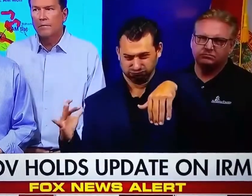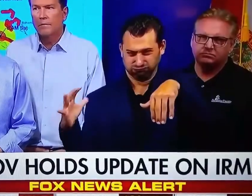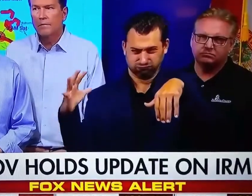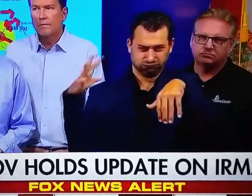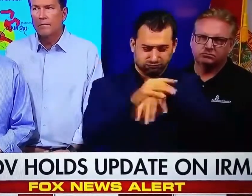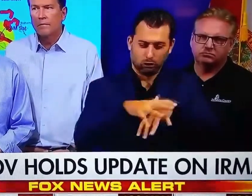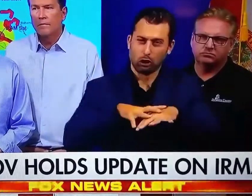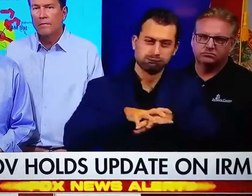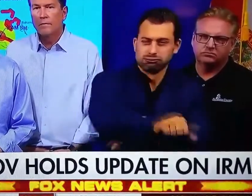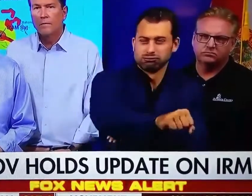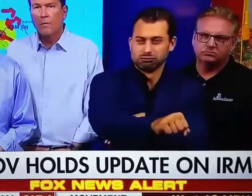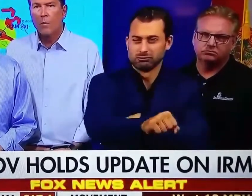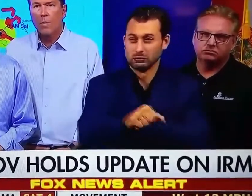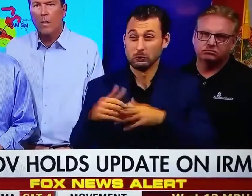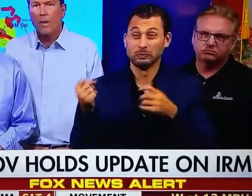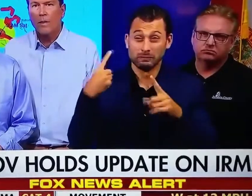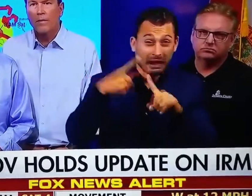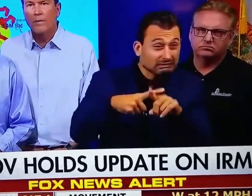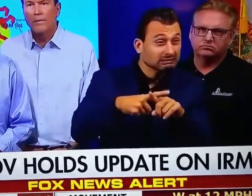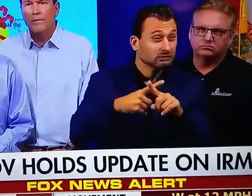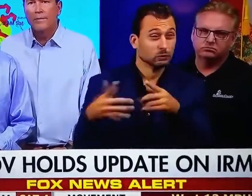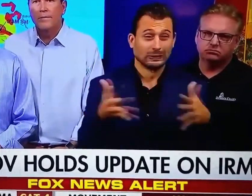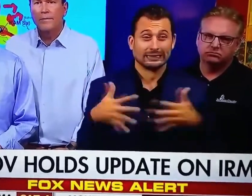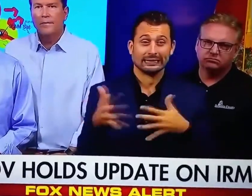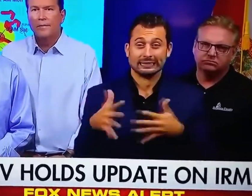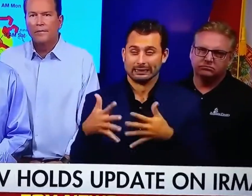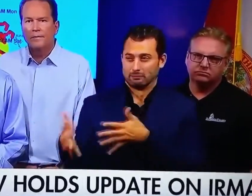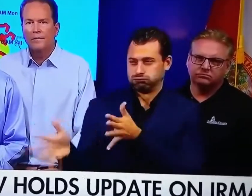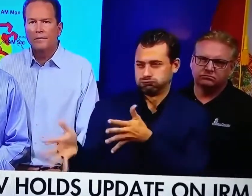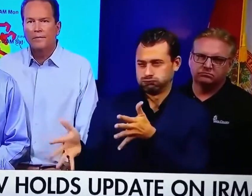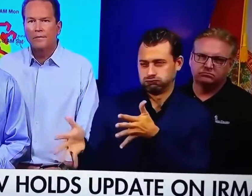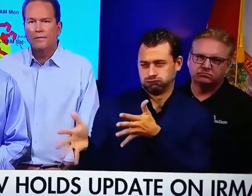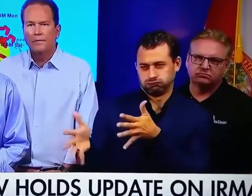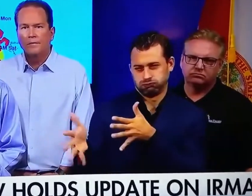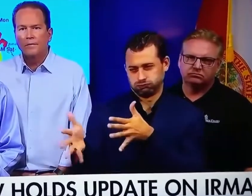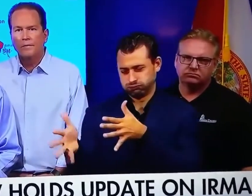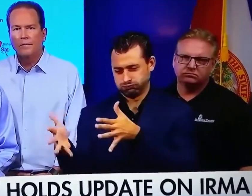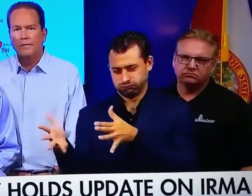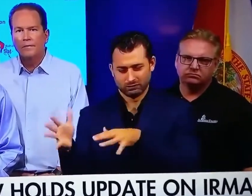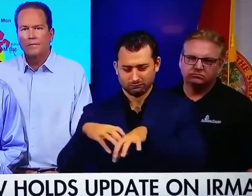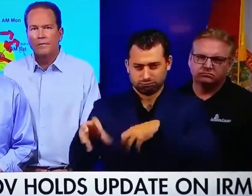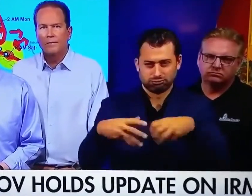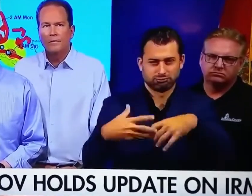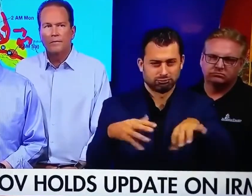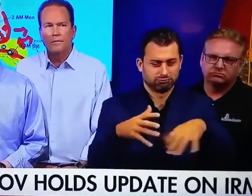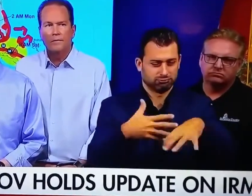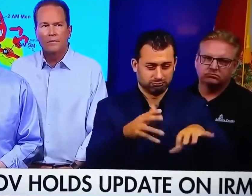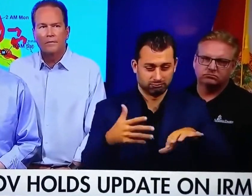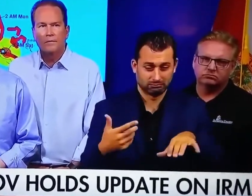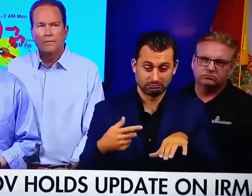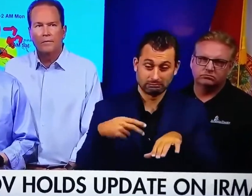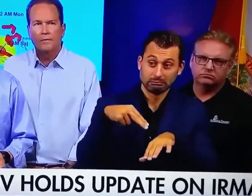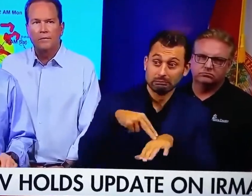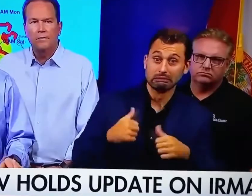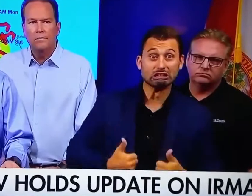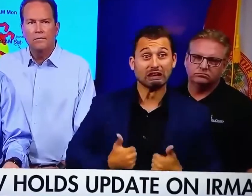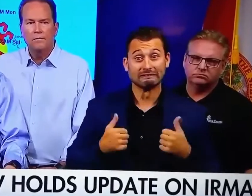in fast, very fast, then it flows out. You will not survive all this storm surge.